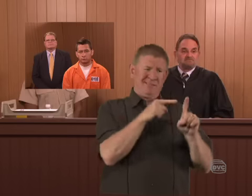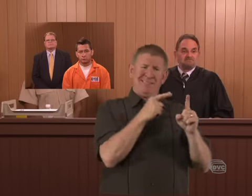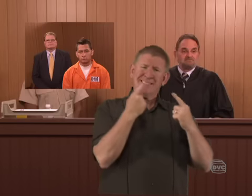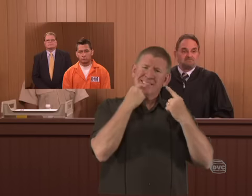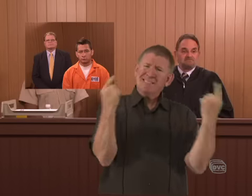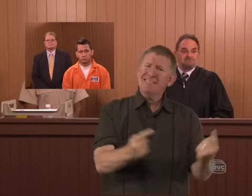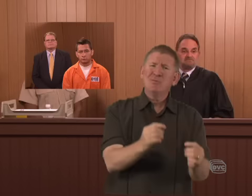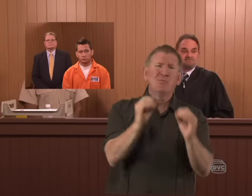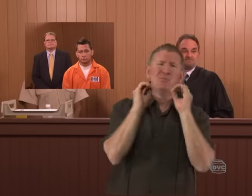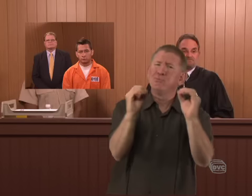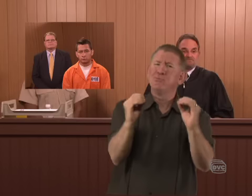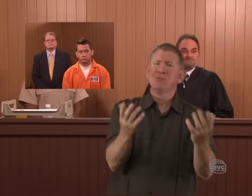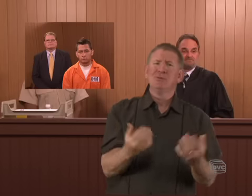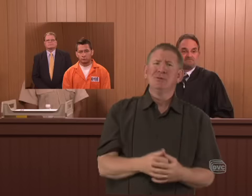He has never sinned.